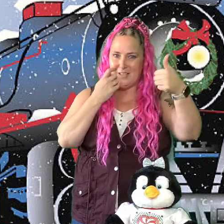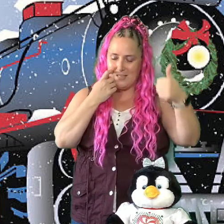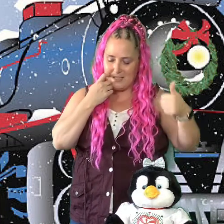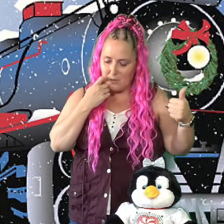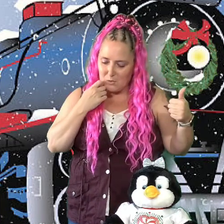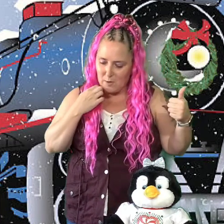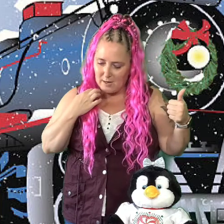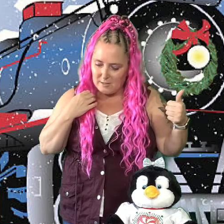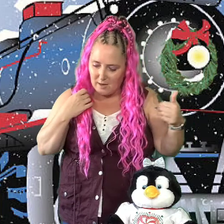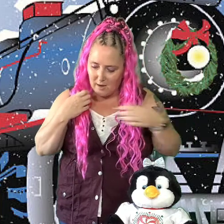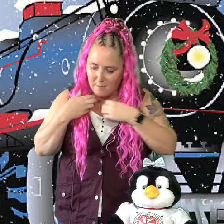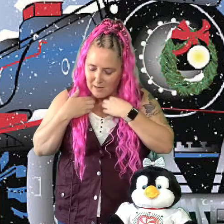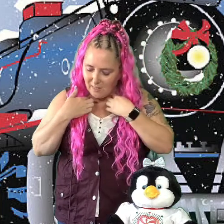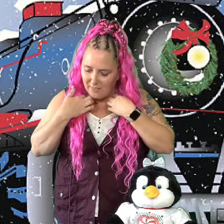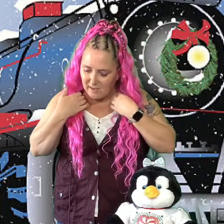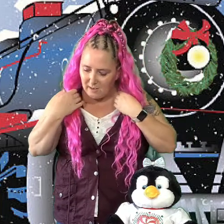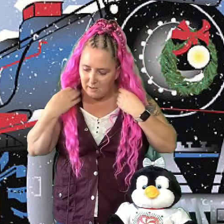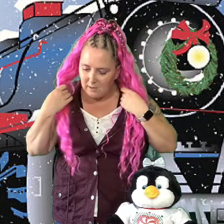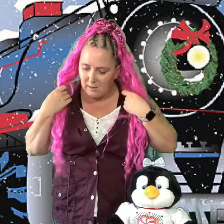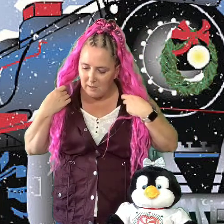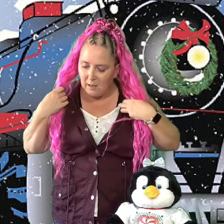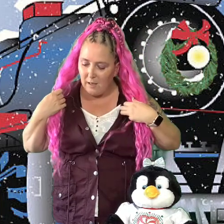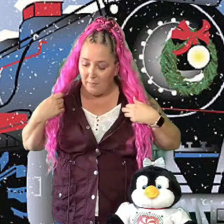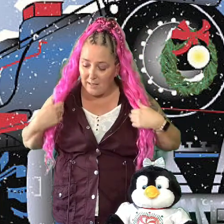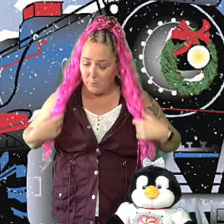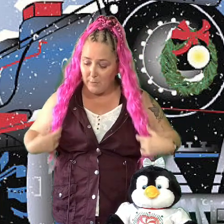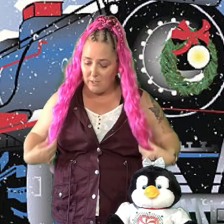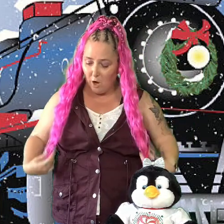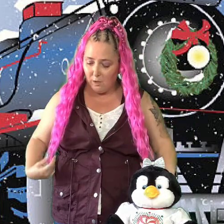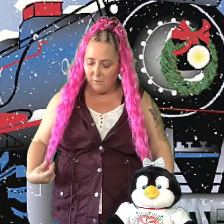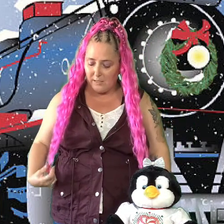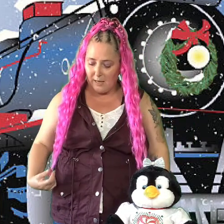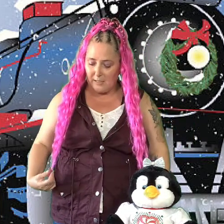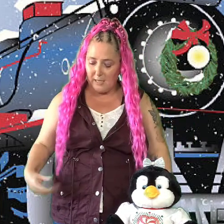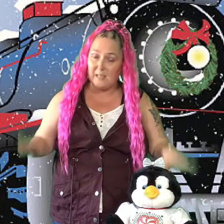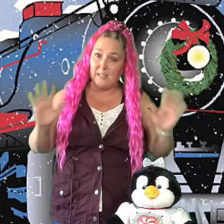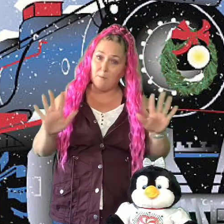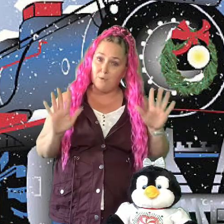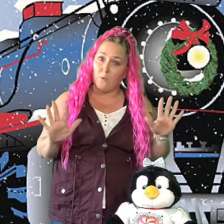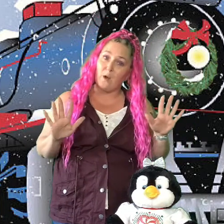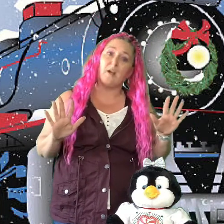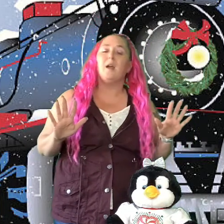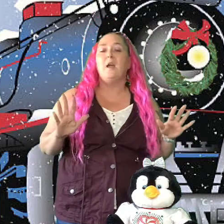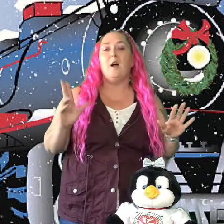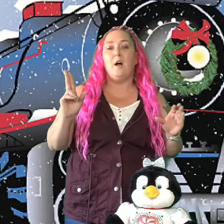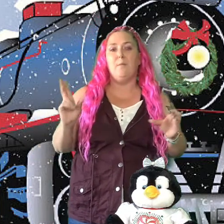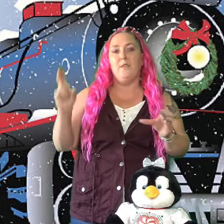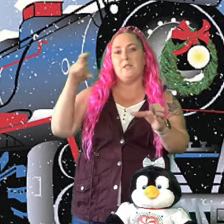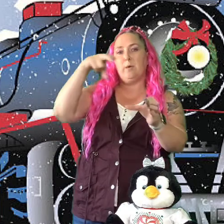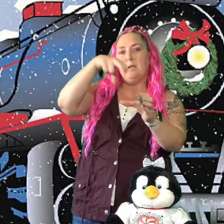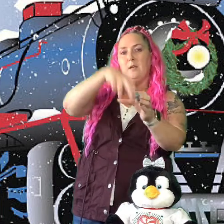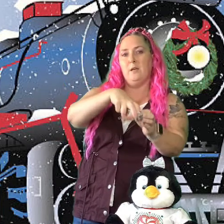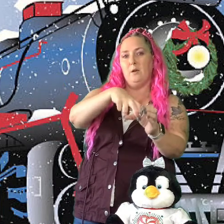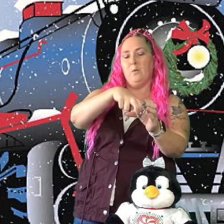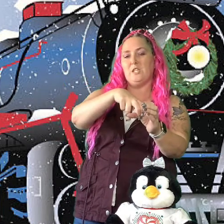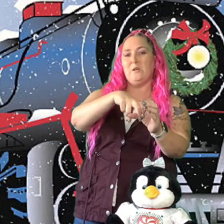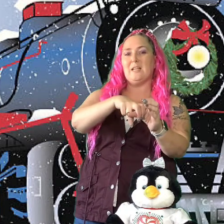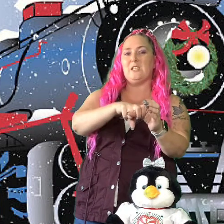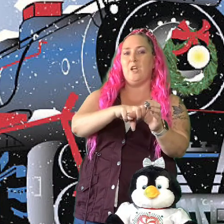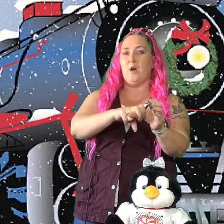So it's right on time. And I think that's pretty much all of the signs except for this one which you guys know